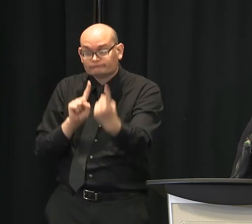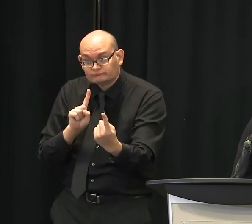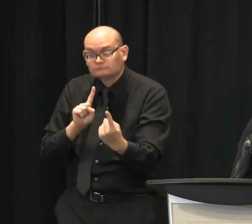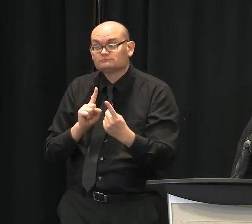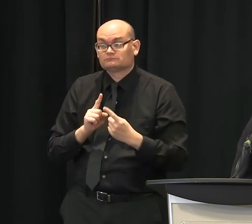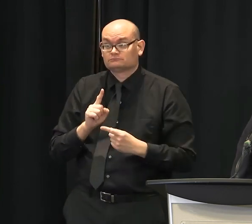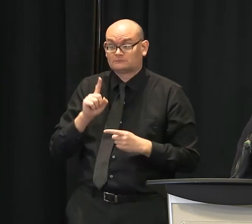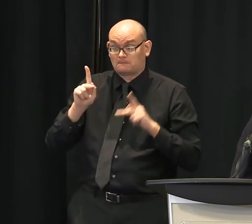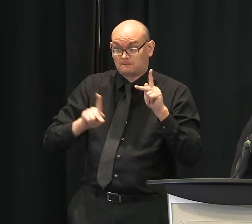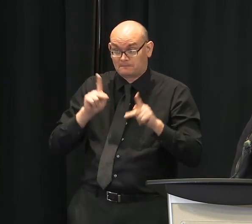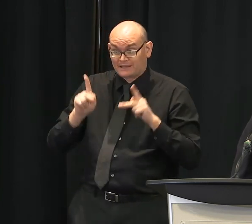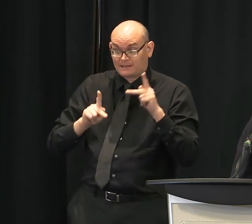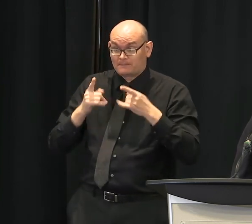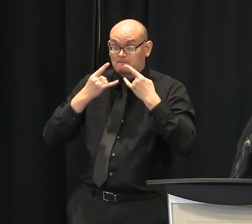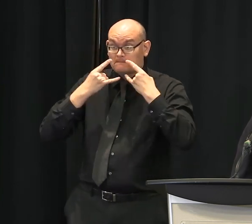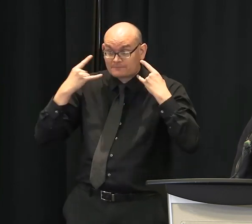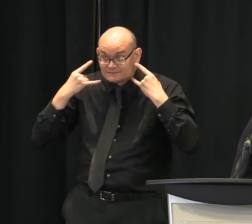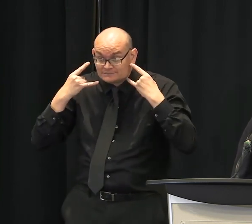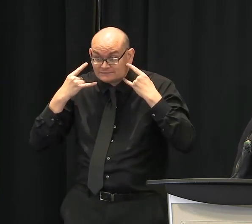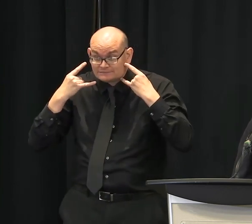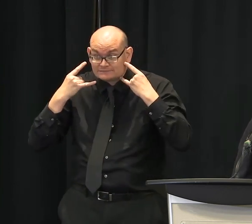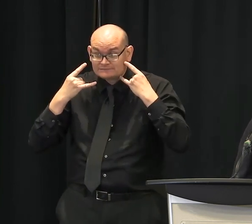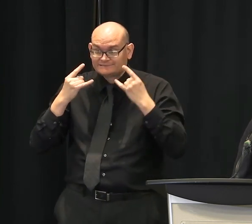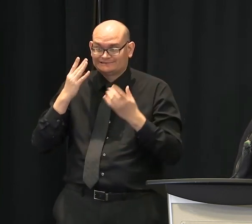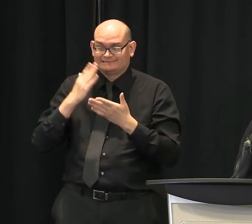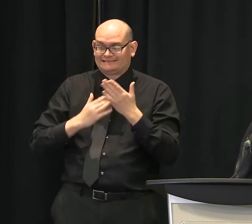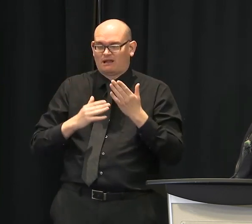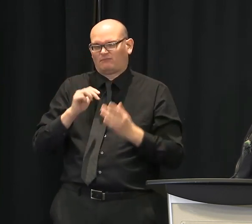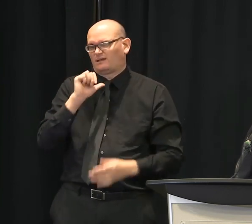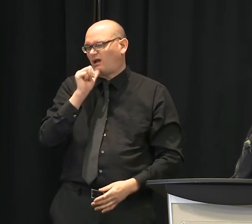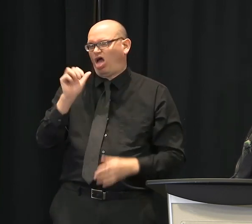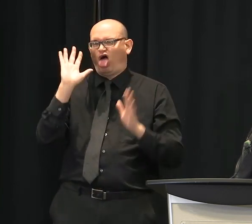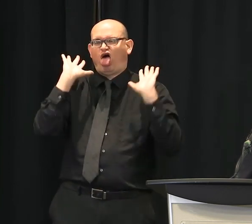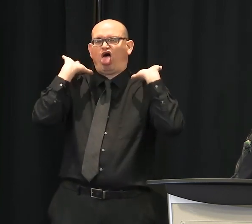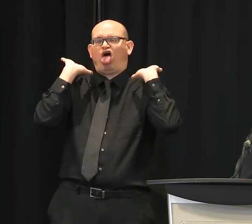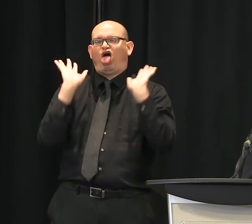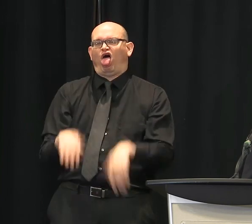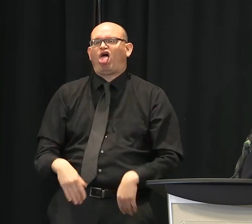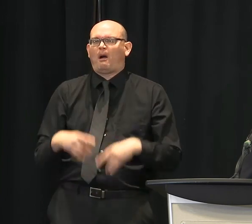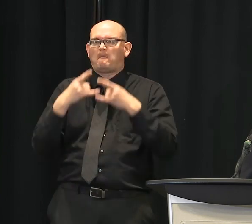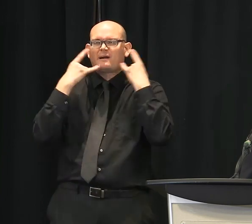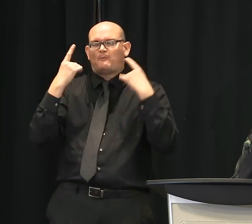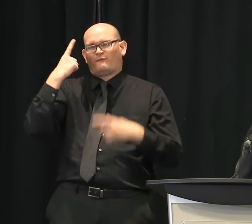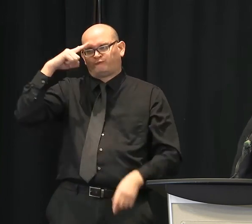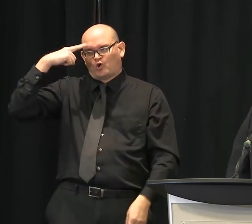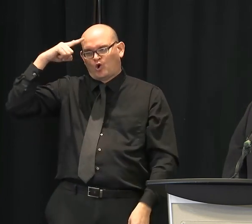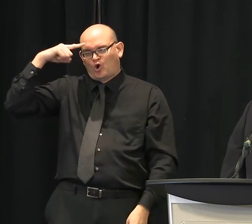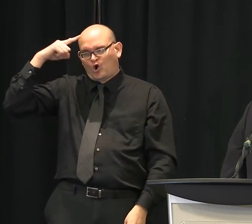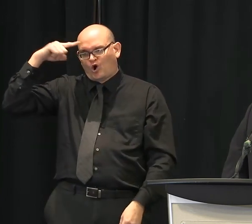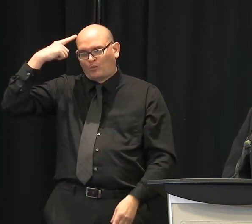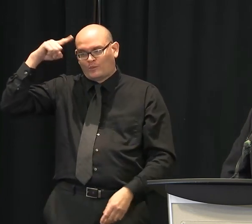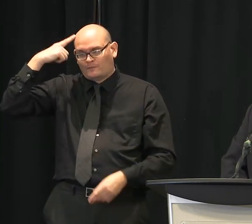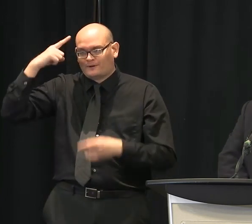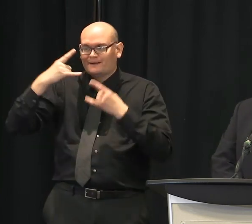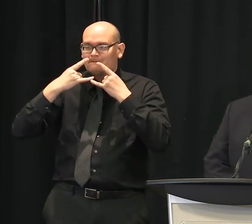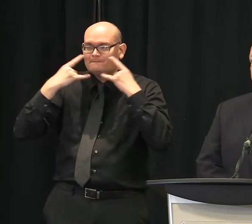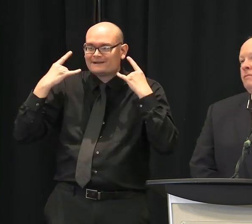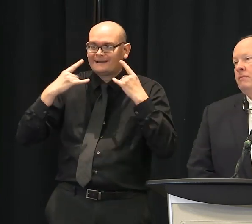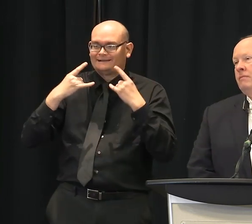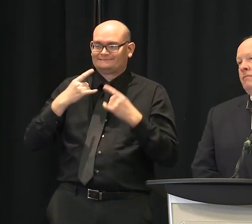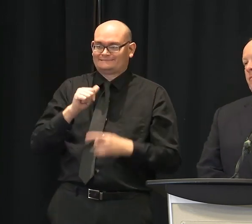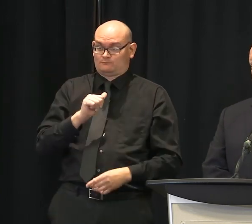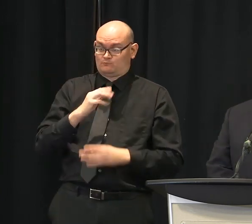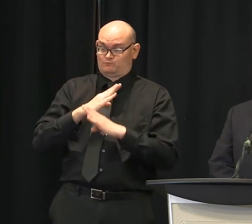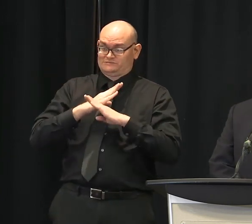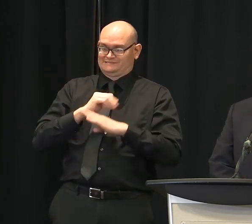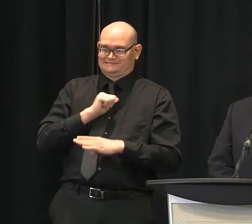on masks. Can you – masks are not necessarily to protect the person wearing the mask unless you have an N95. They're to protect